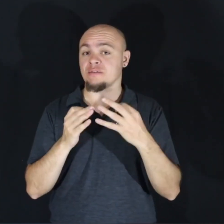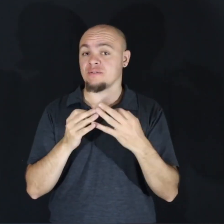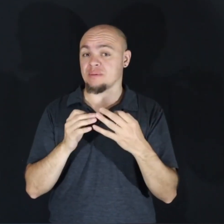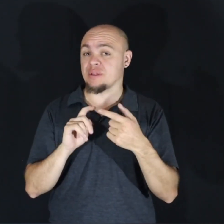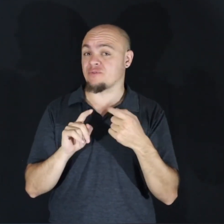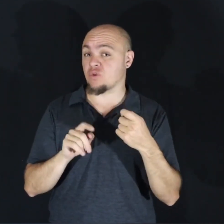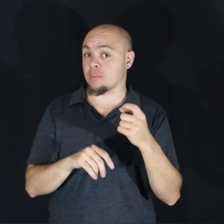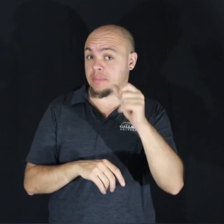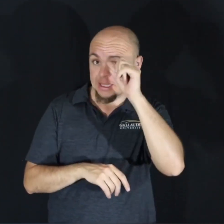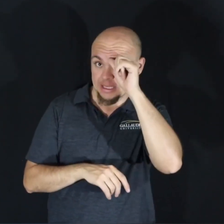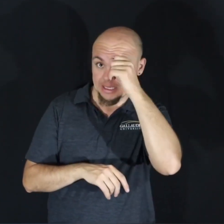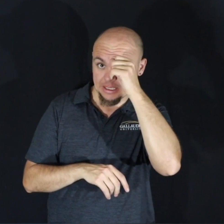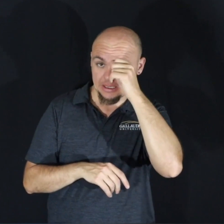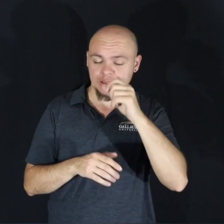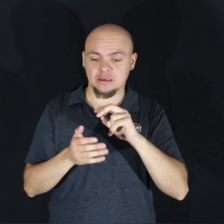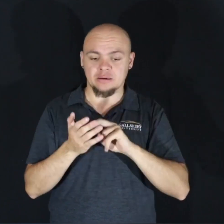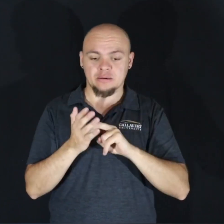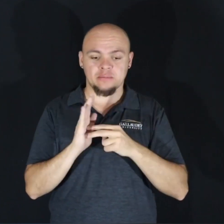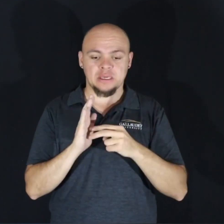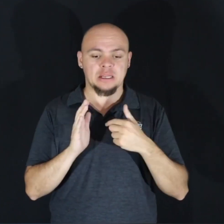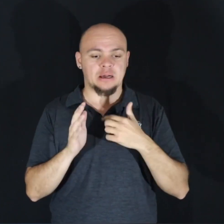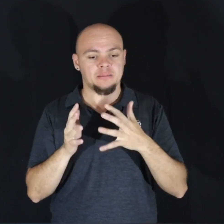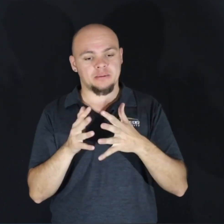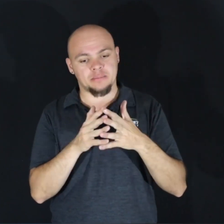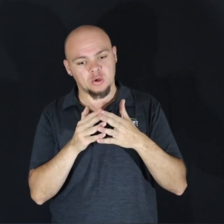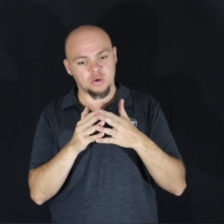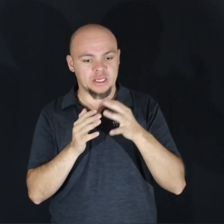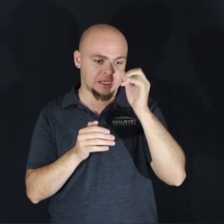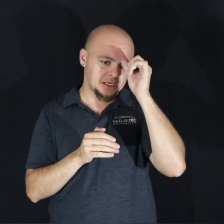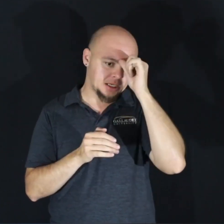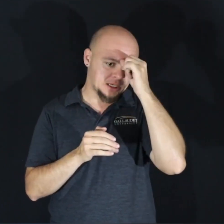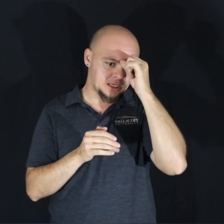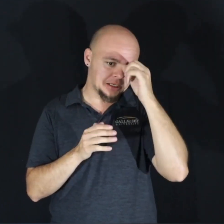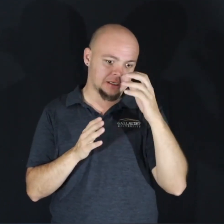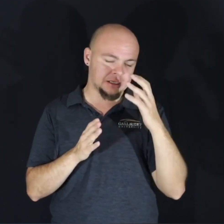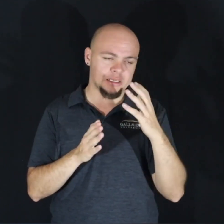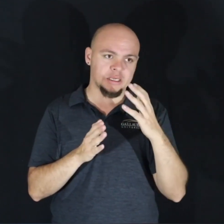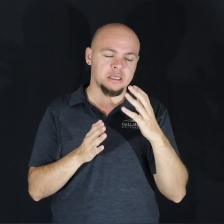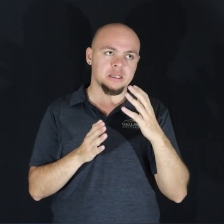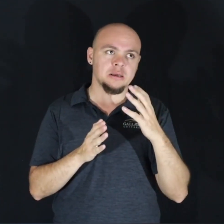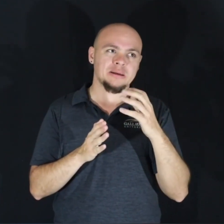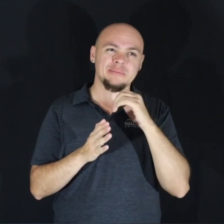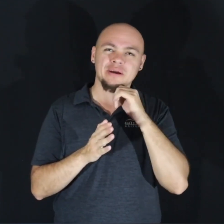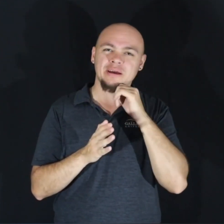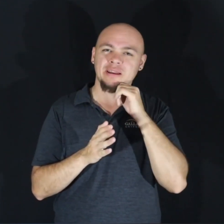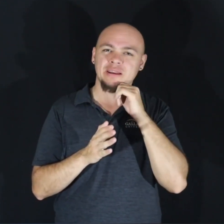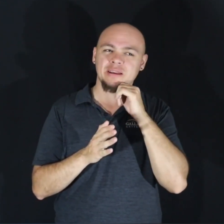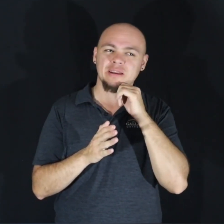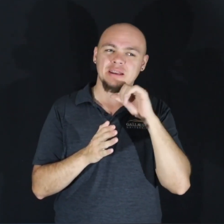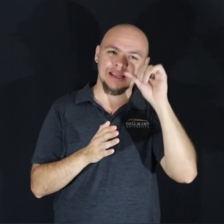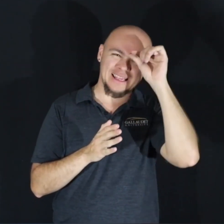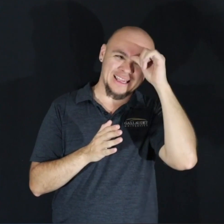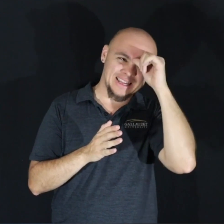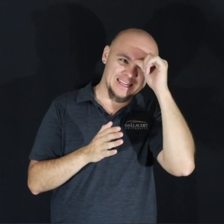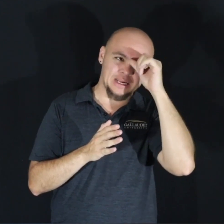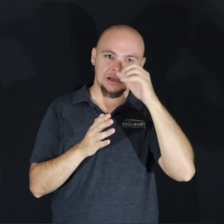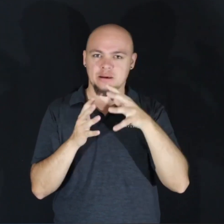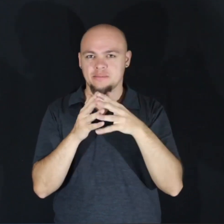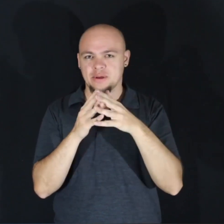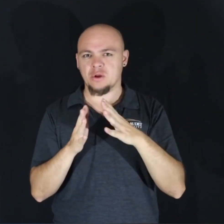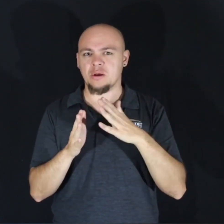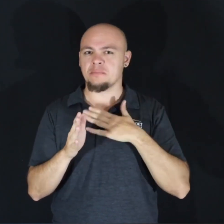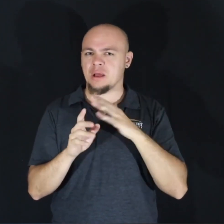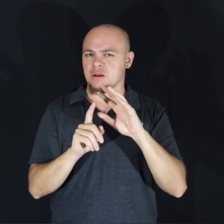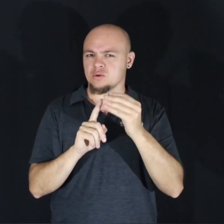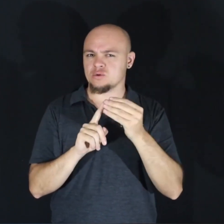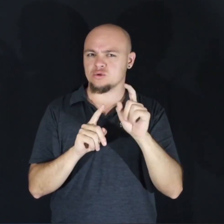from India. Well, I guess that makes me American Indian. Well, let's say I'm Indian American, just to give my